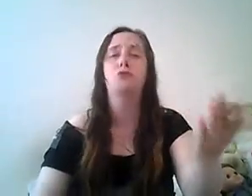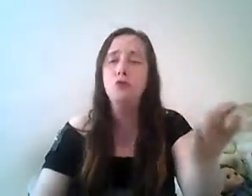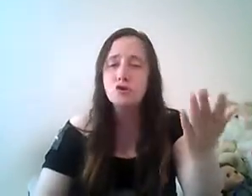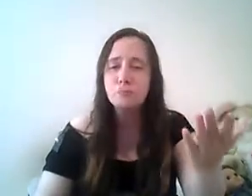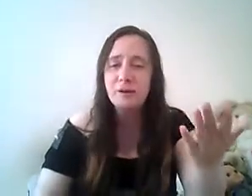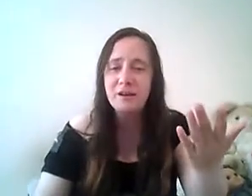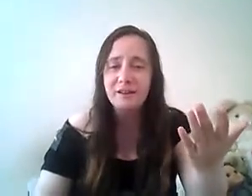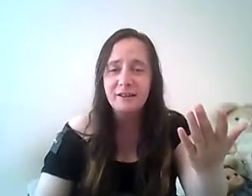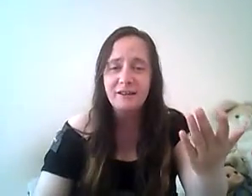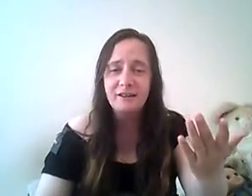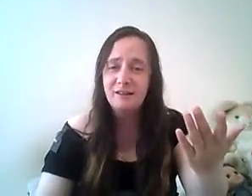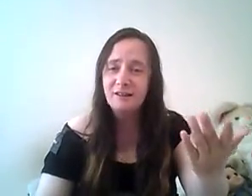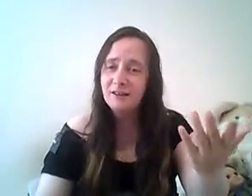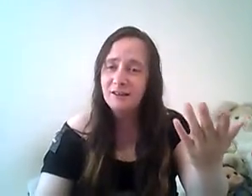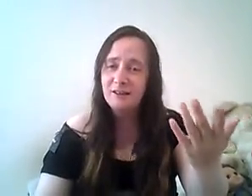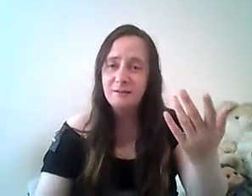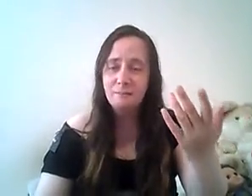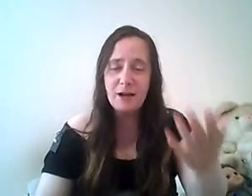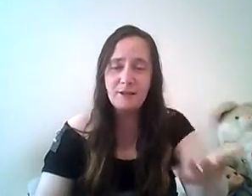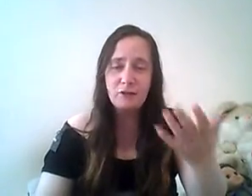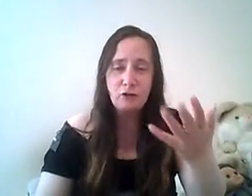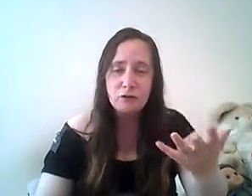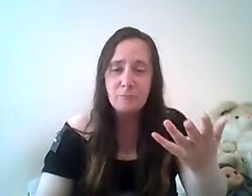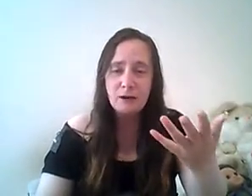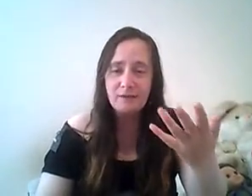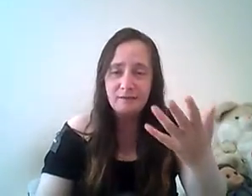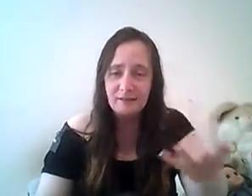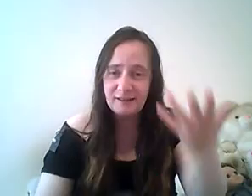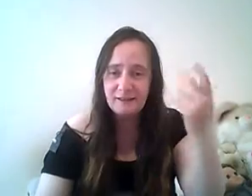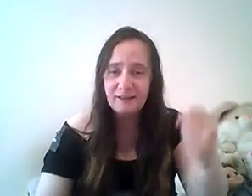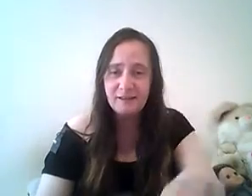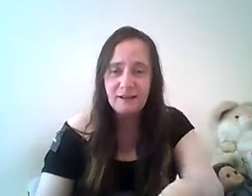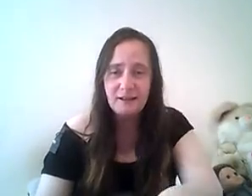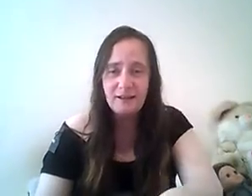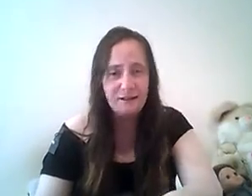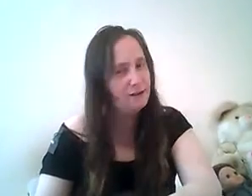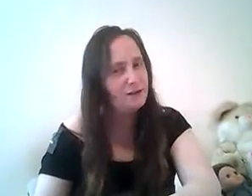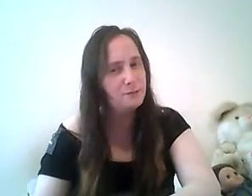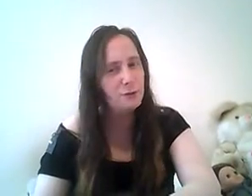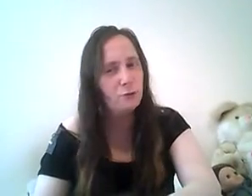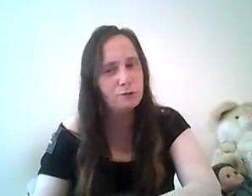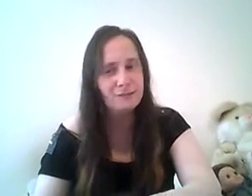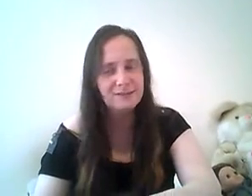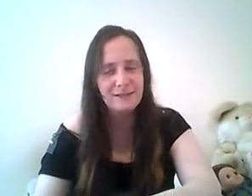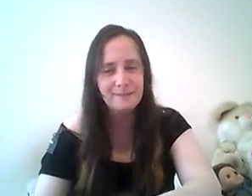douchebag brad douchebag dickhead i think that's what i called him last time